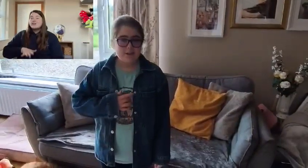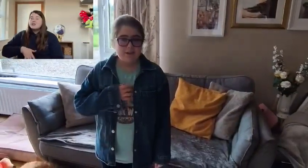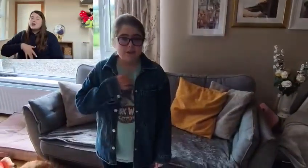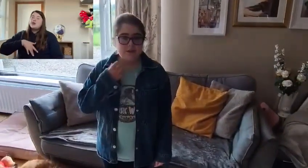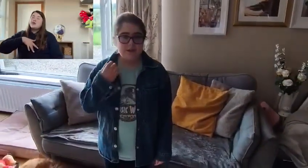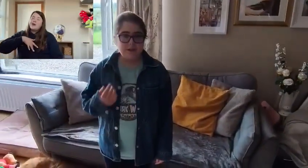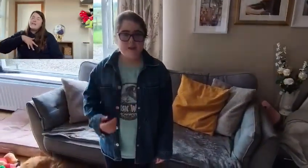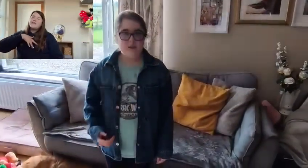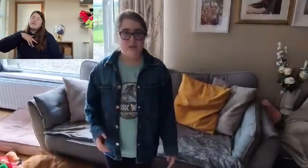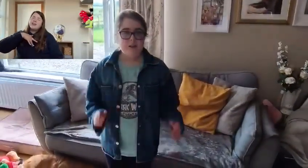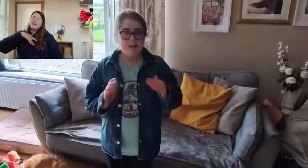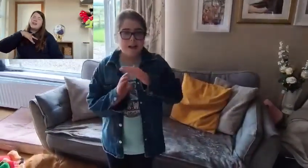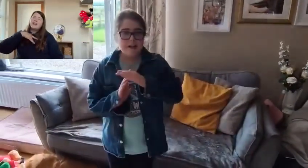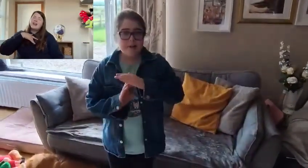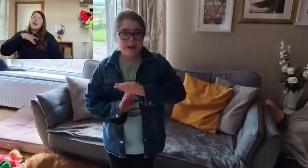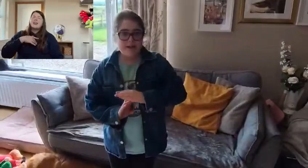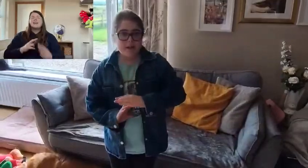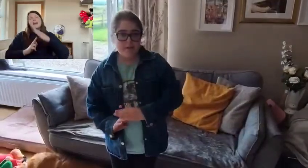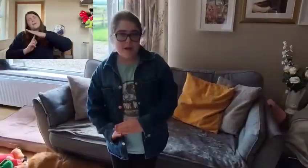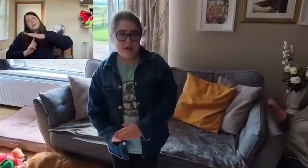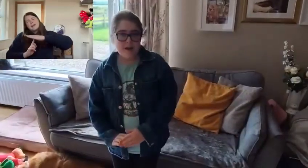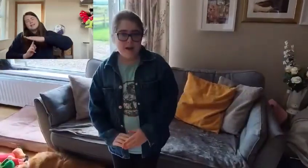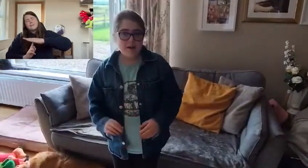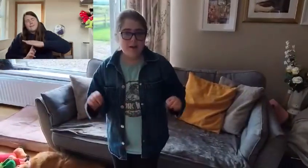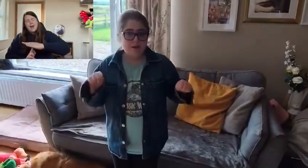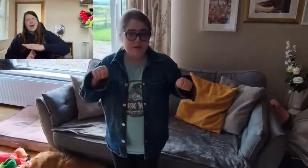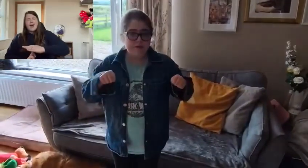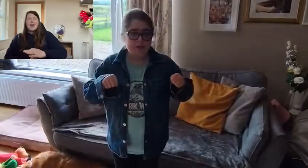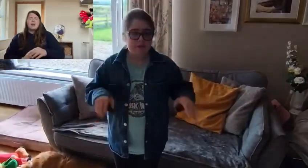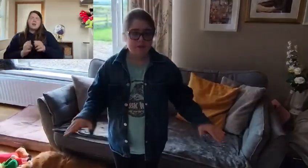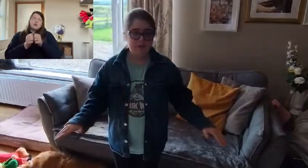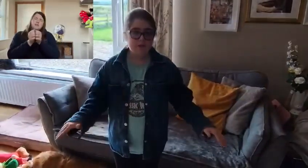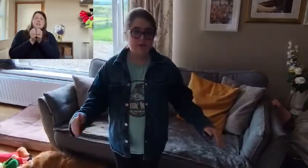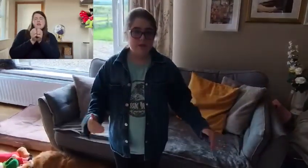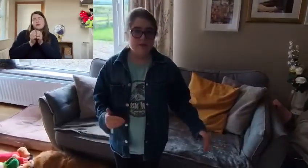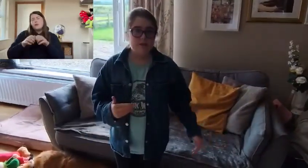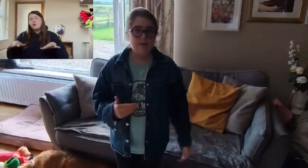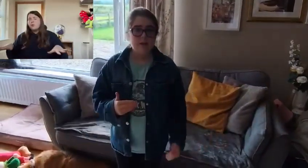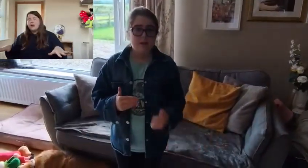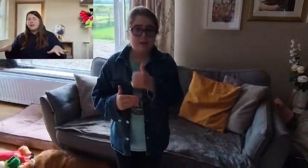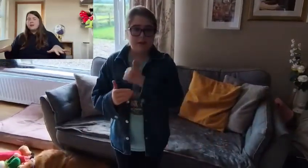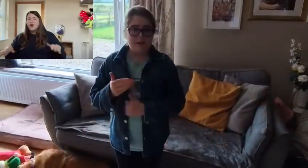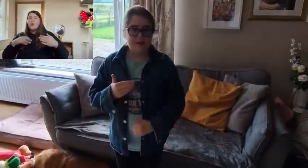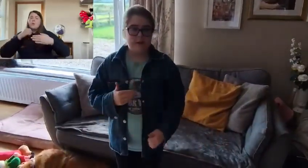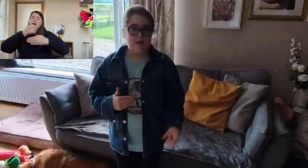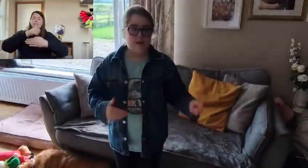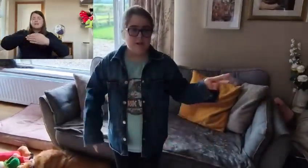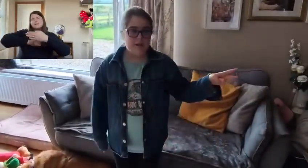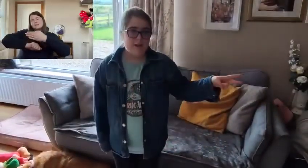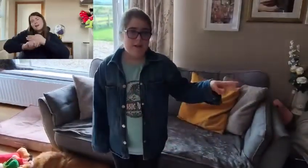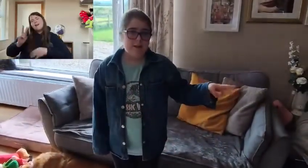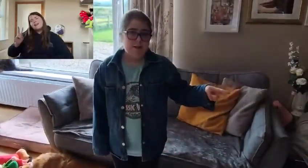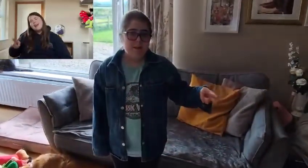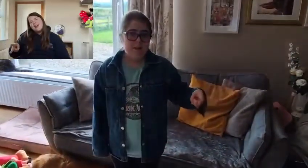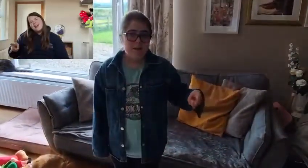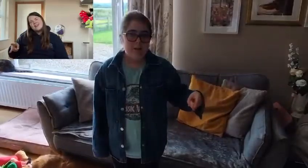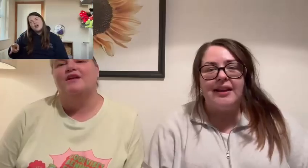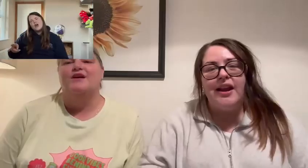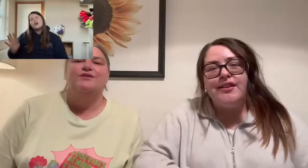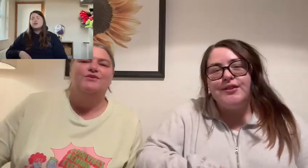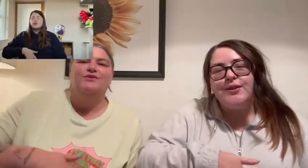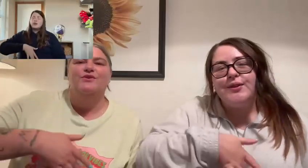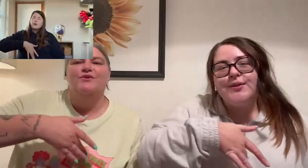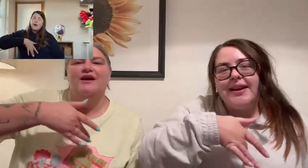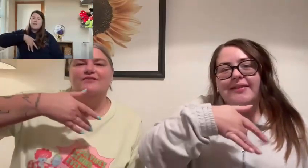Do you ever feel like a plastic bag, drifting through the wind, wanting to start again?